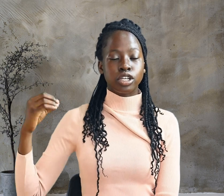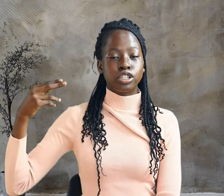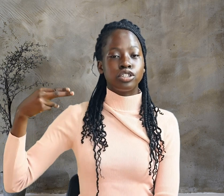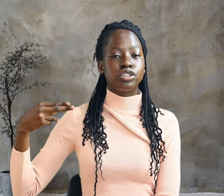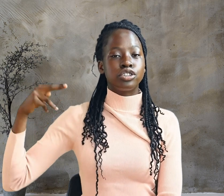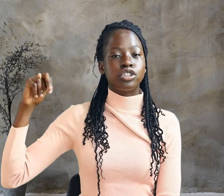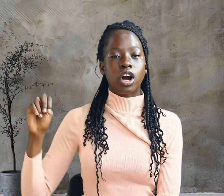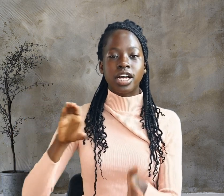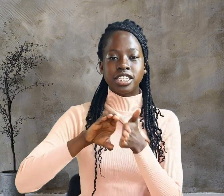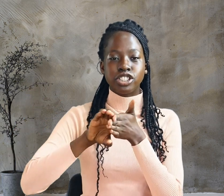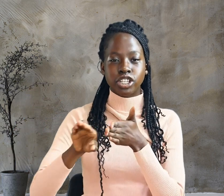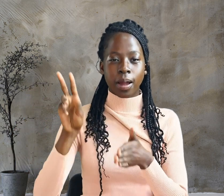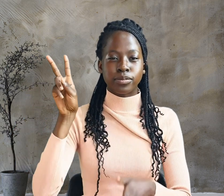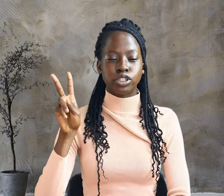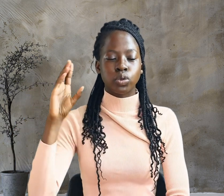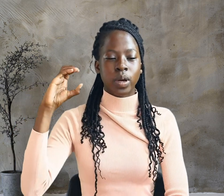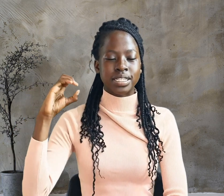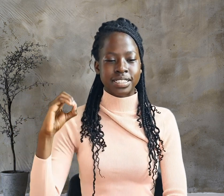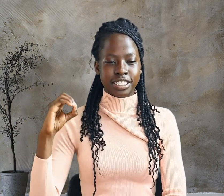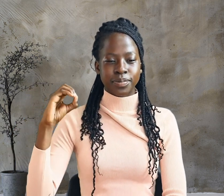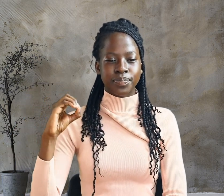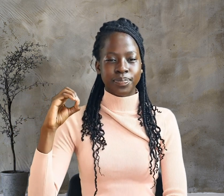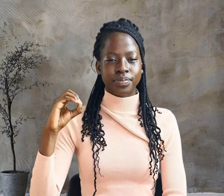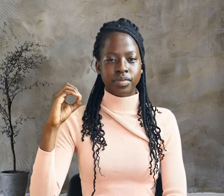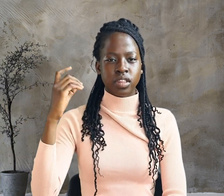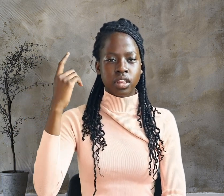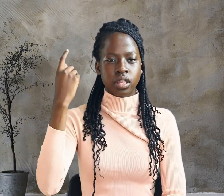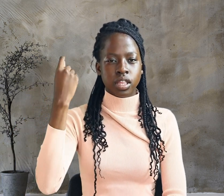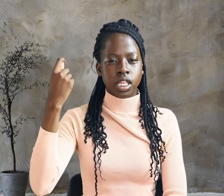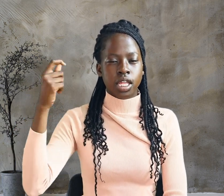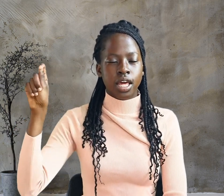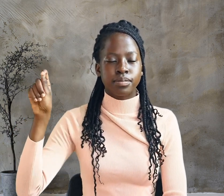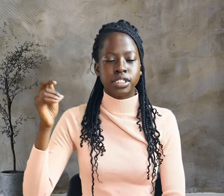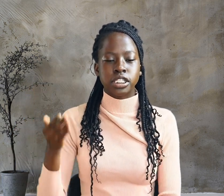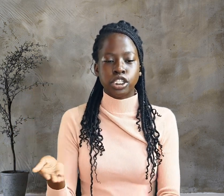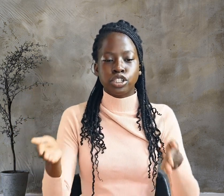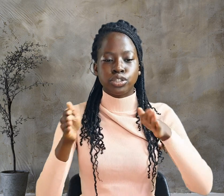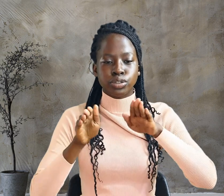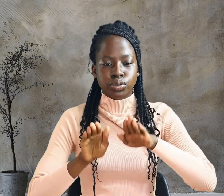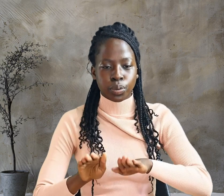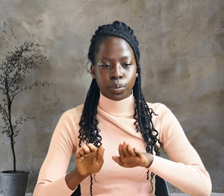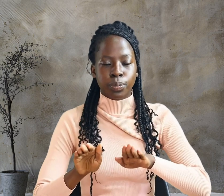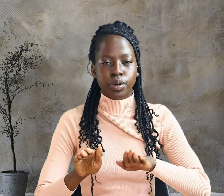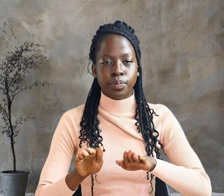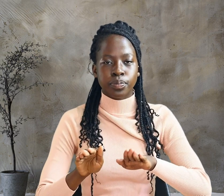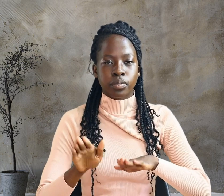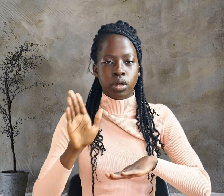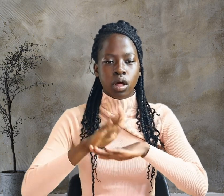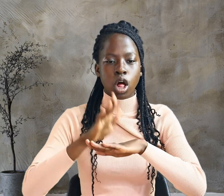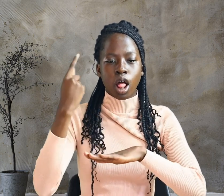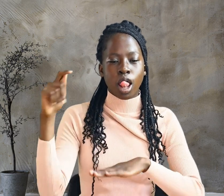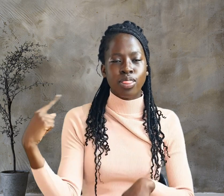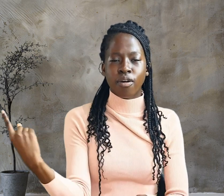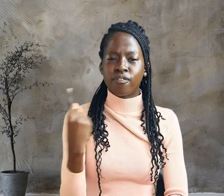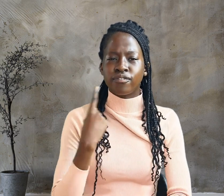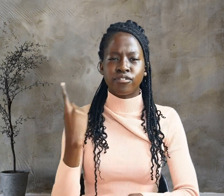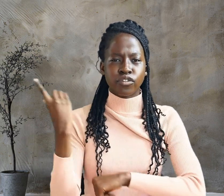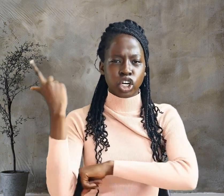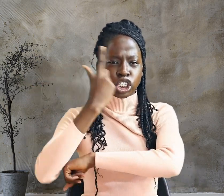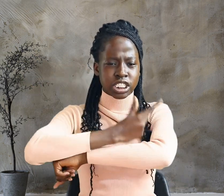John chapter 20 The Empty Tomb Early